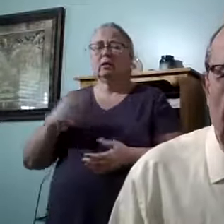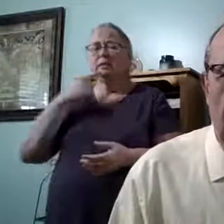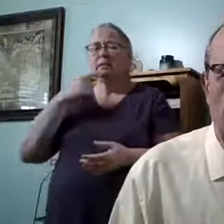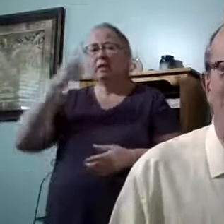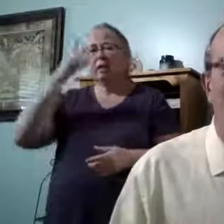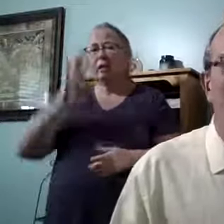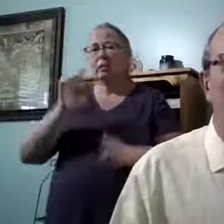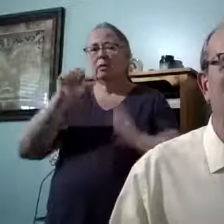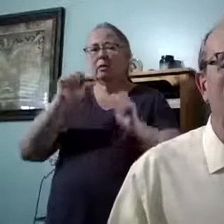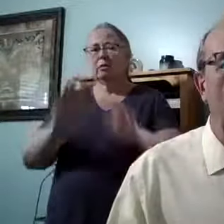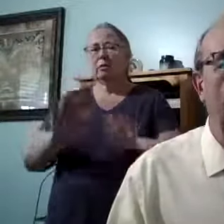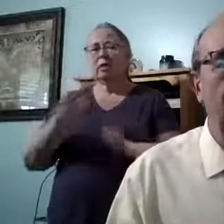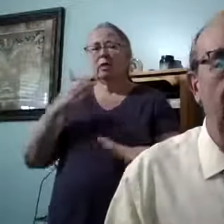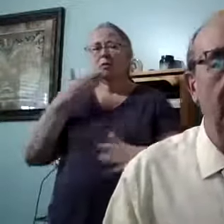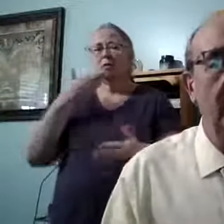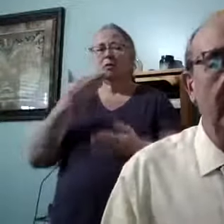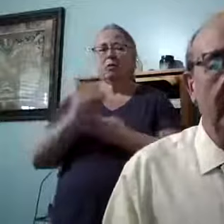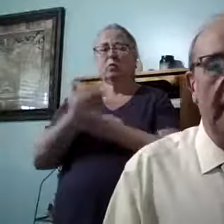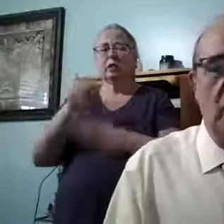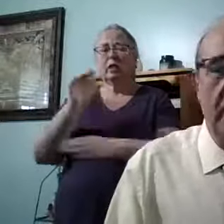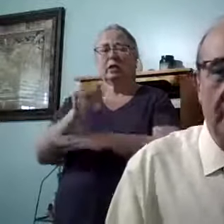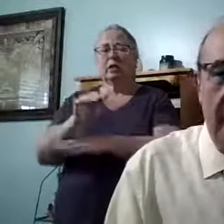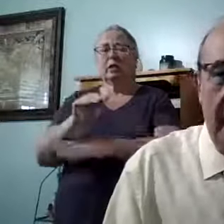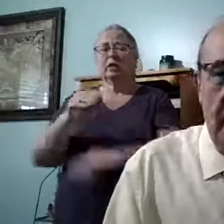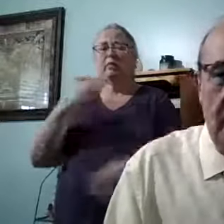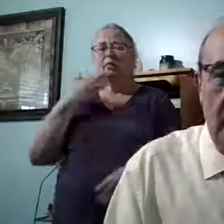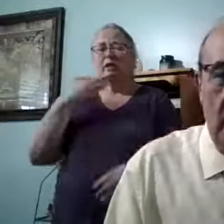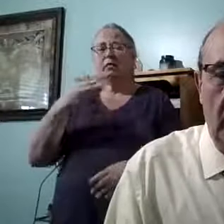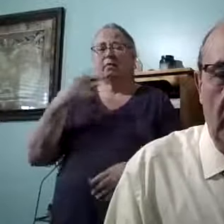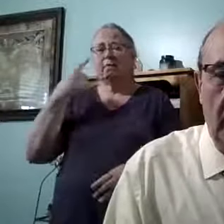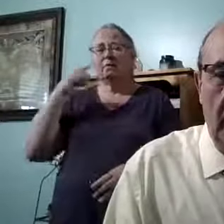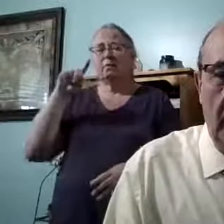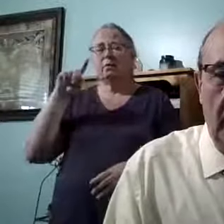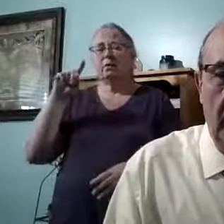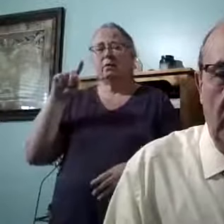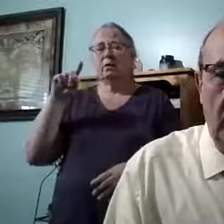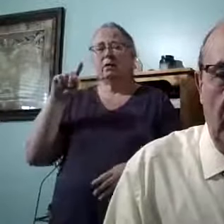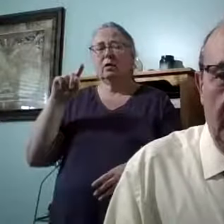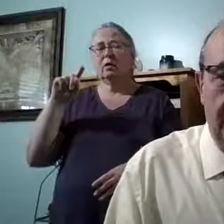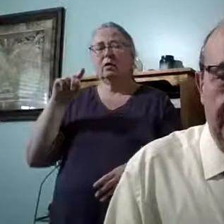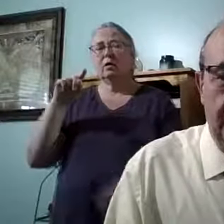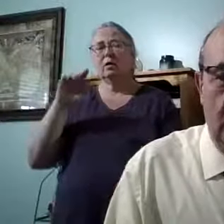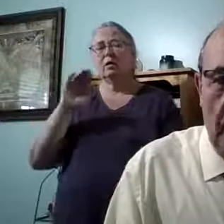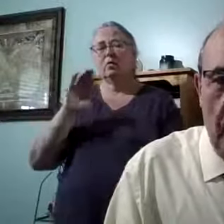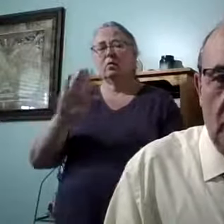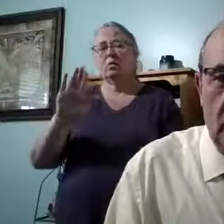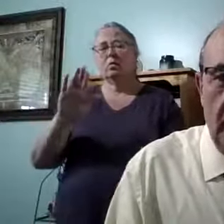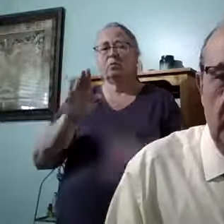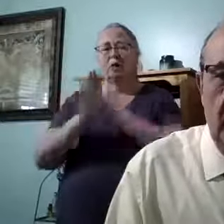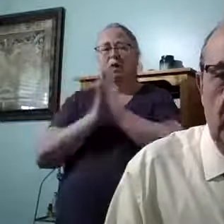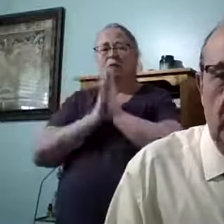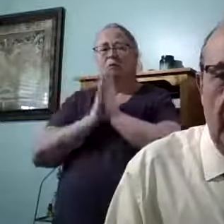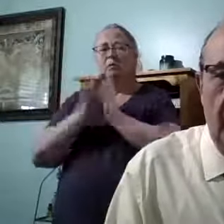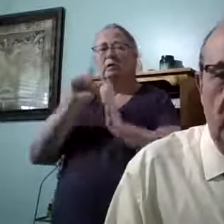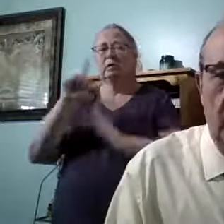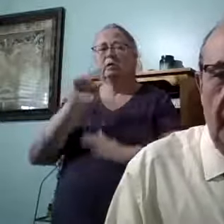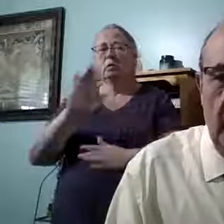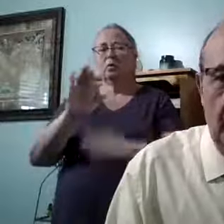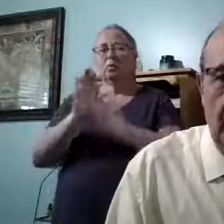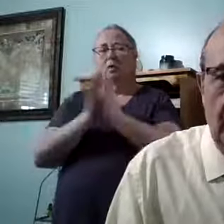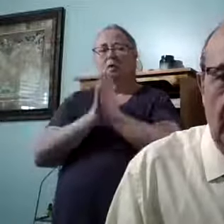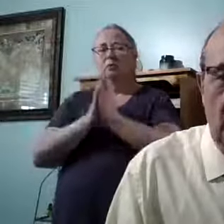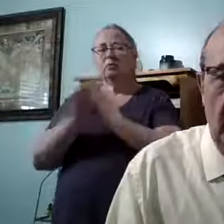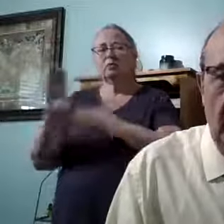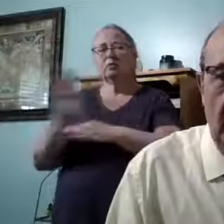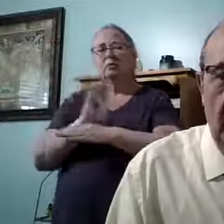say, God bless all of you and good night. And we thank you for your prayers. We do need your prayers. We're